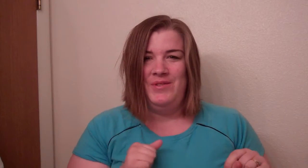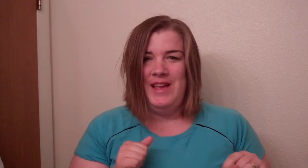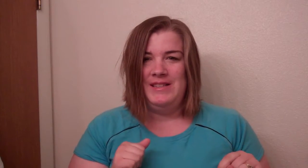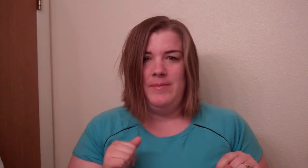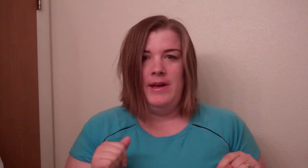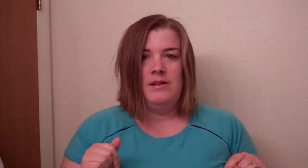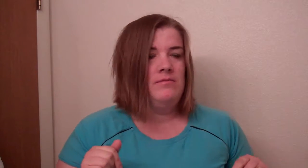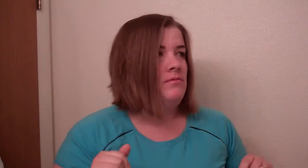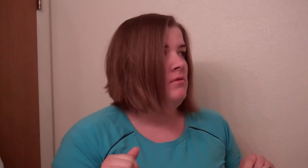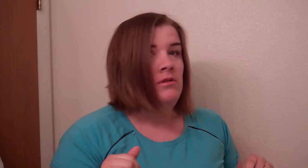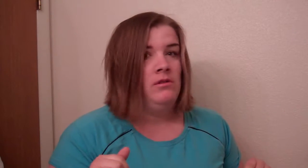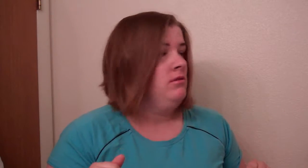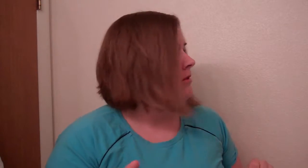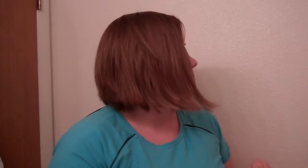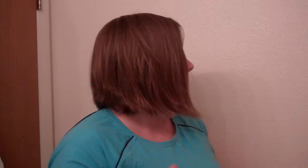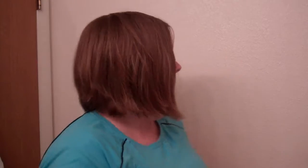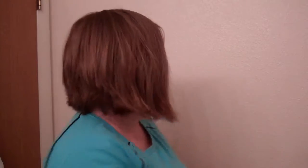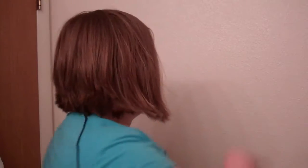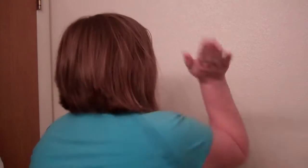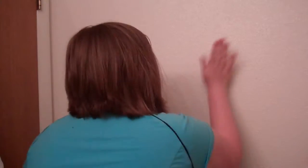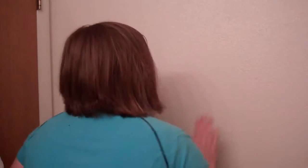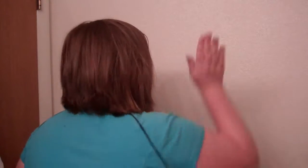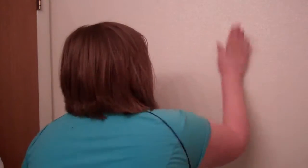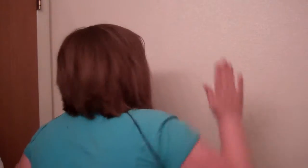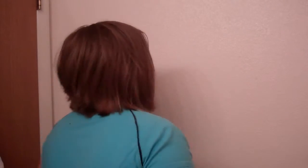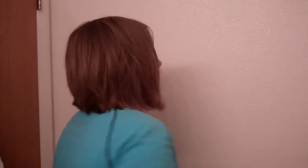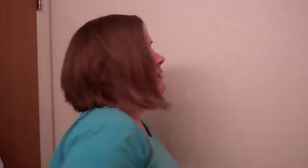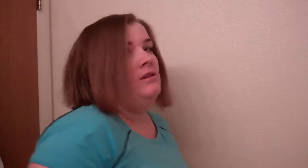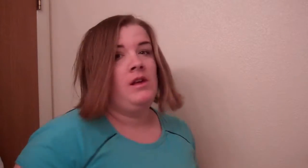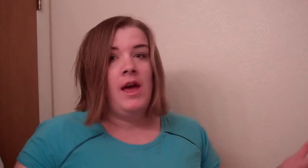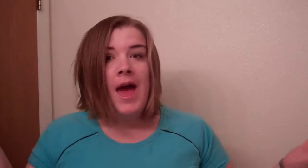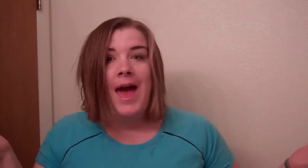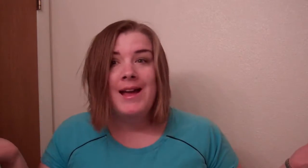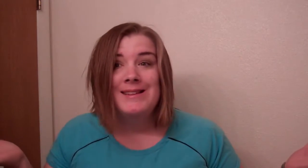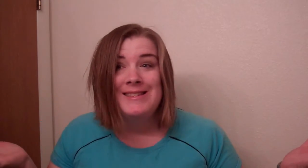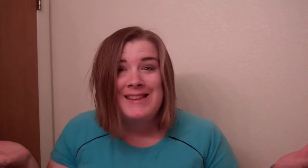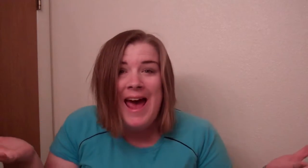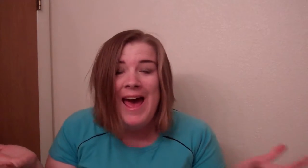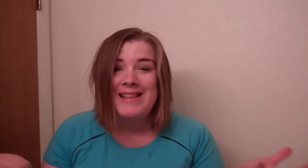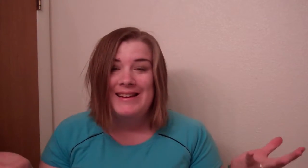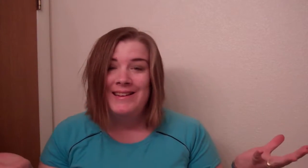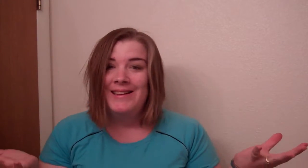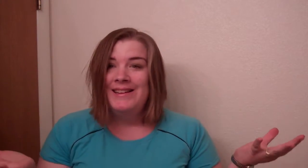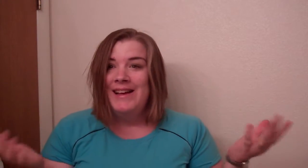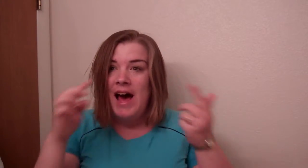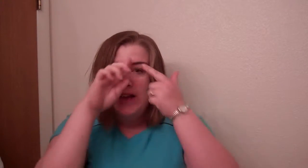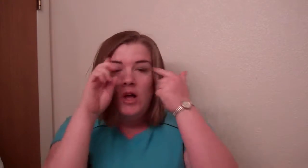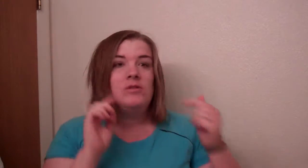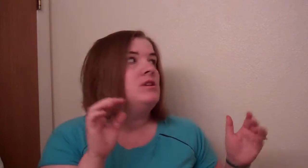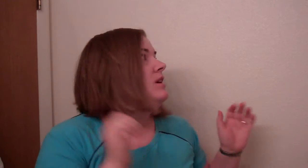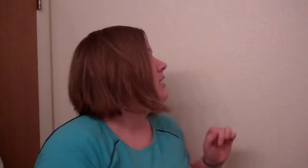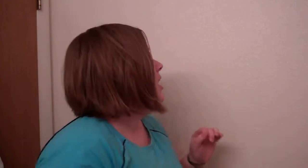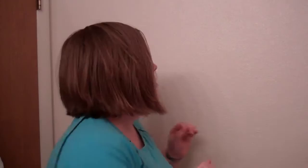when I see a bug and it's Ted I don't go